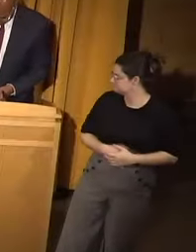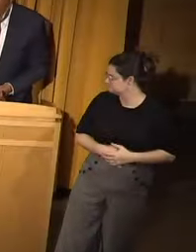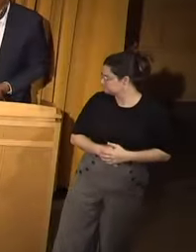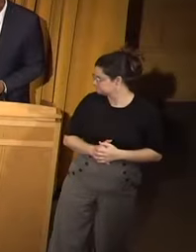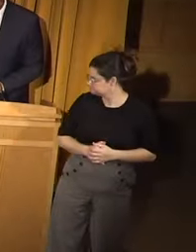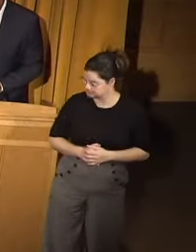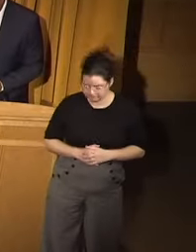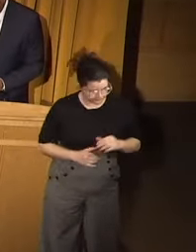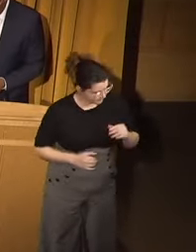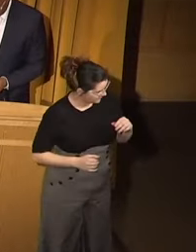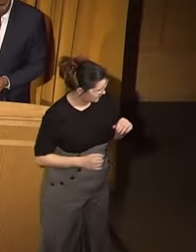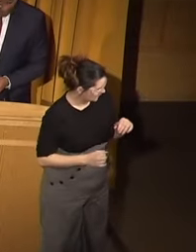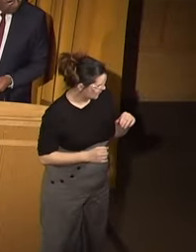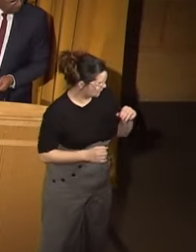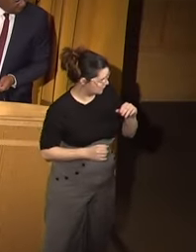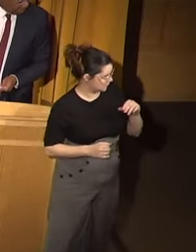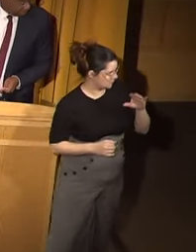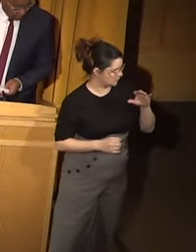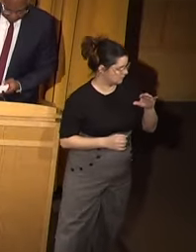And we're have Professor Lopez.